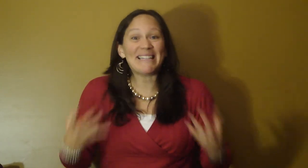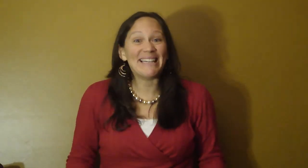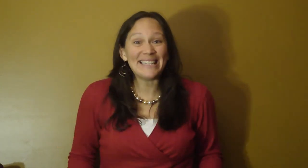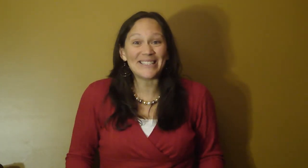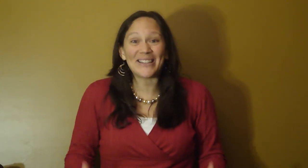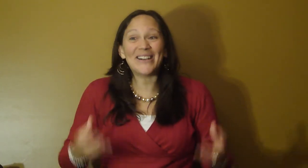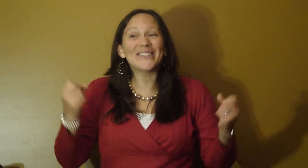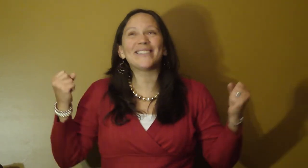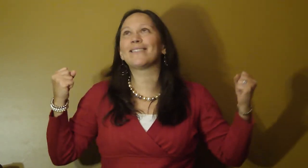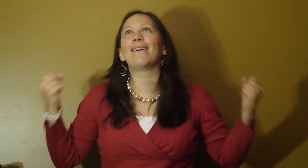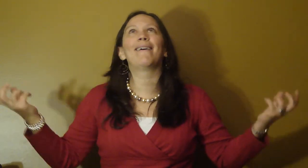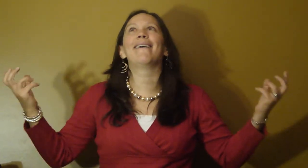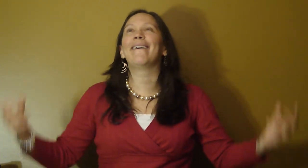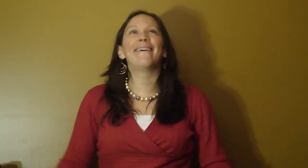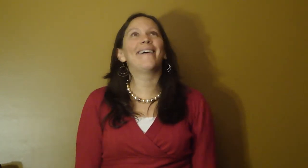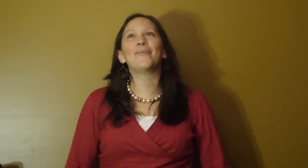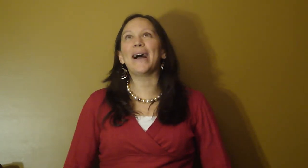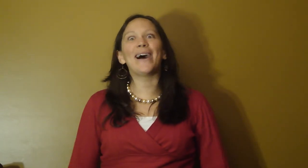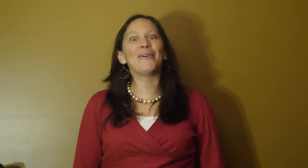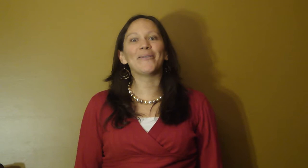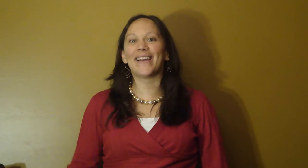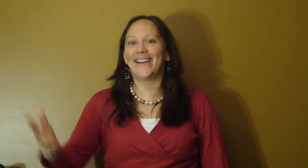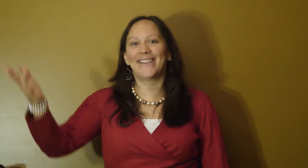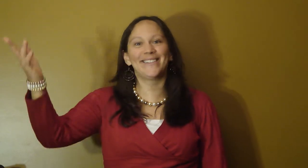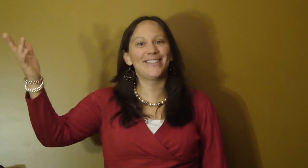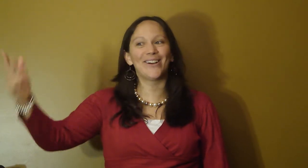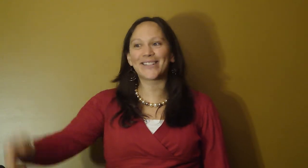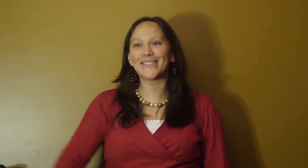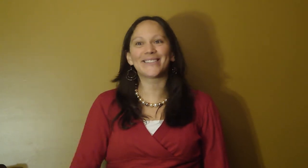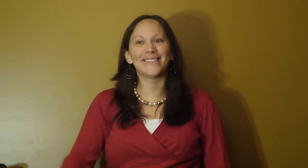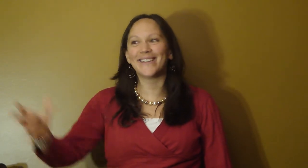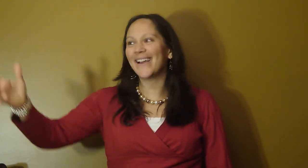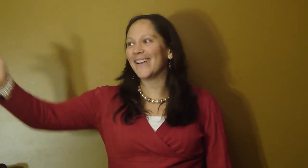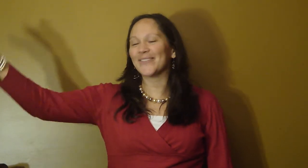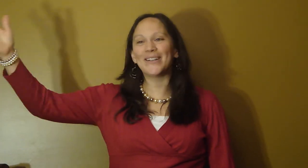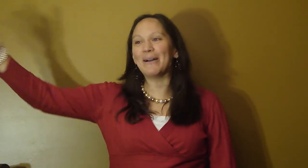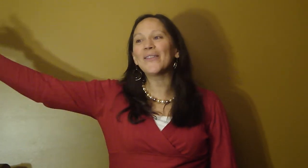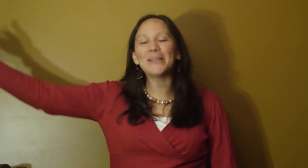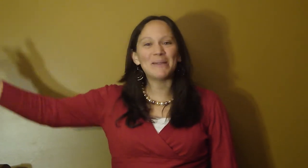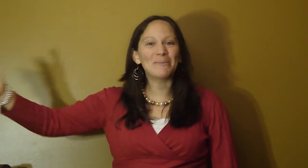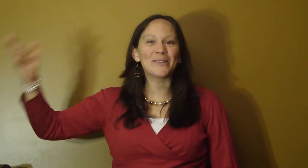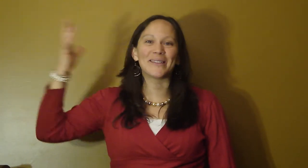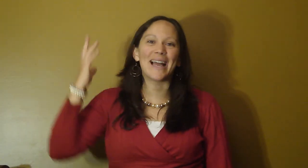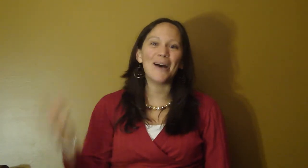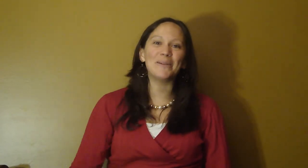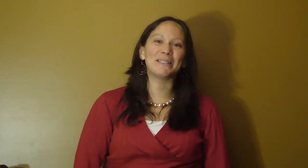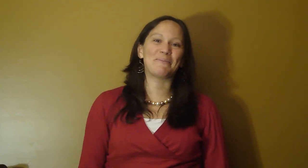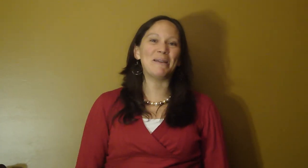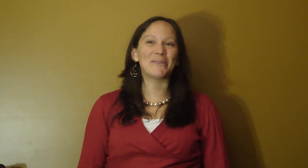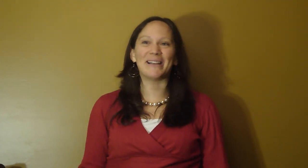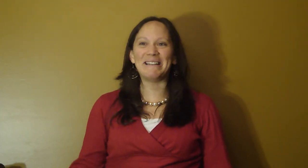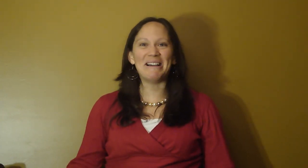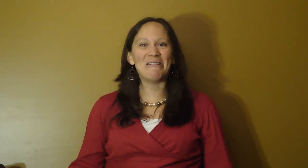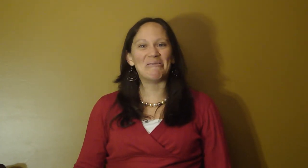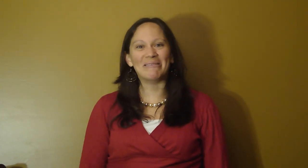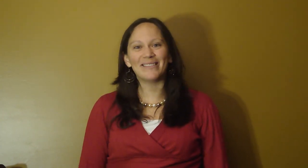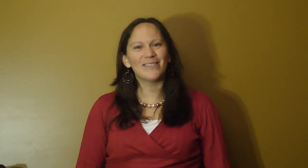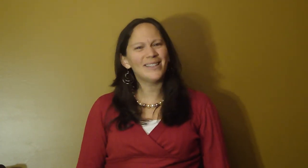kids. Are they all just... Wow. Doctors and wealthy people are the happiest people I know. Really?